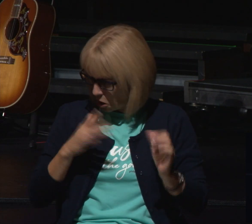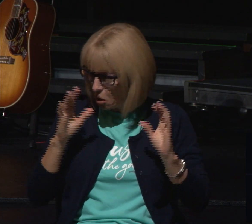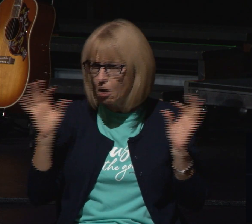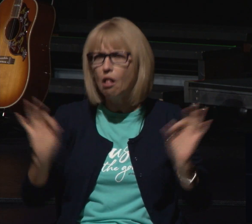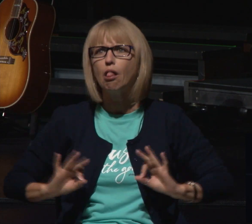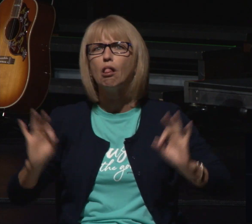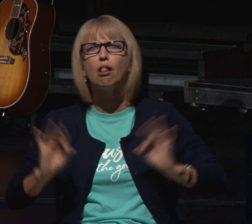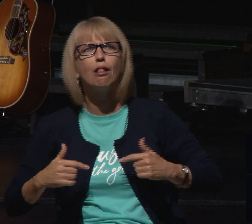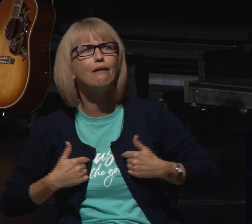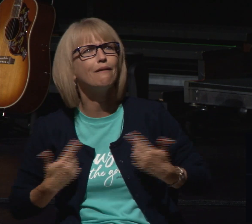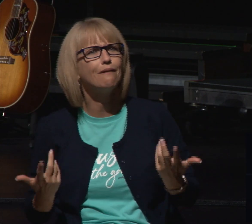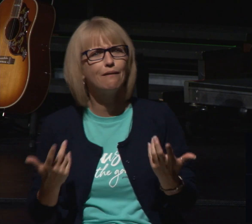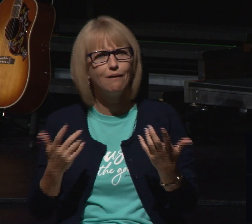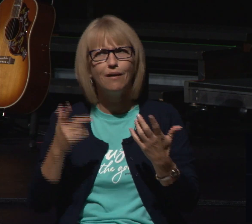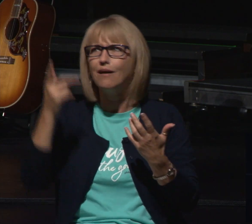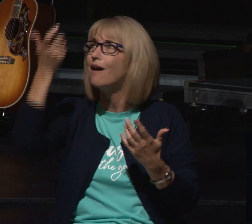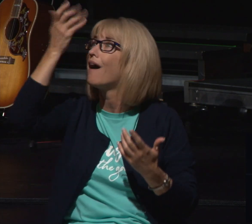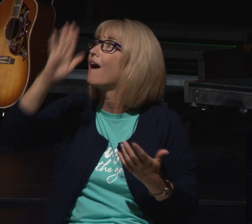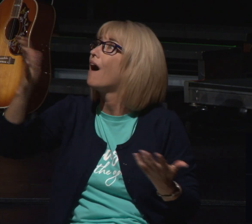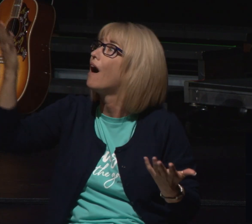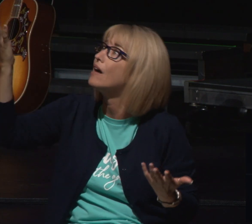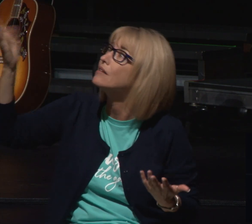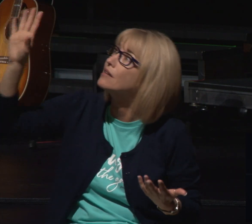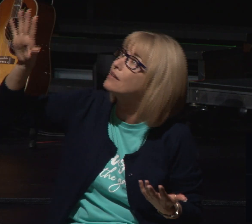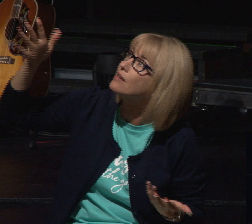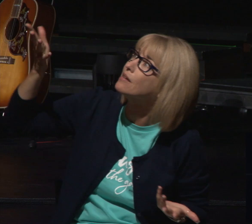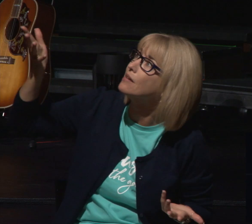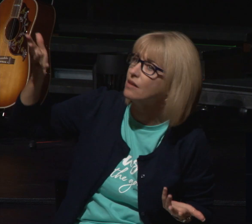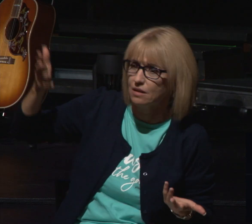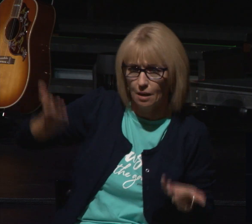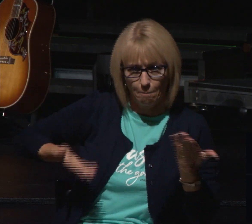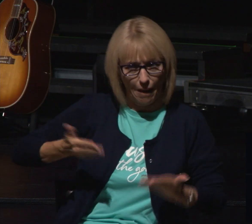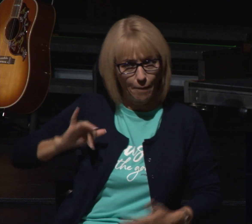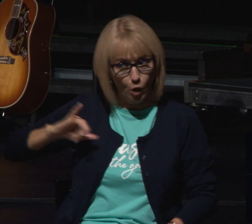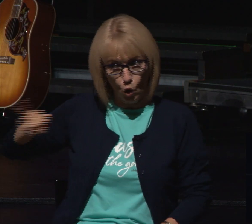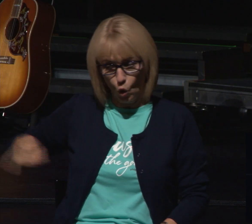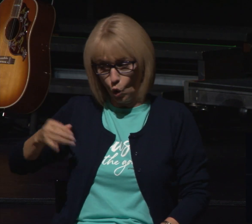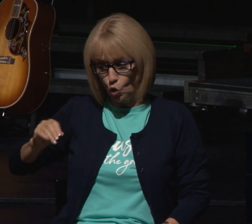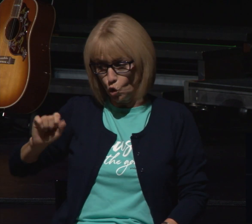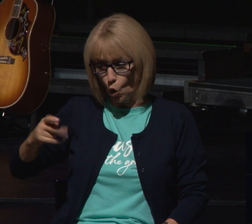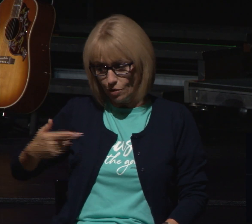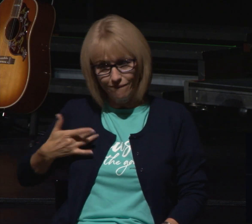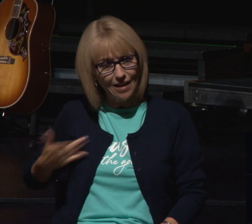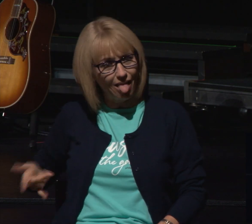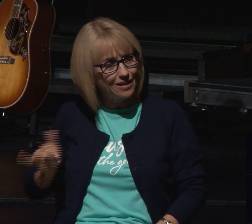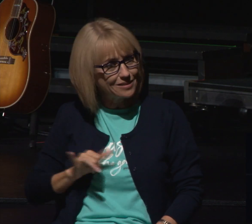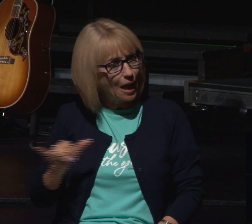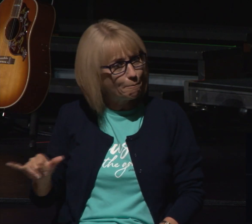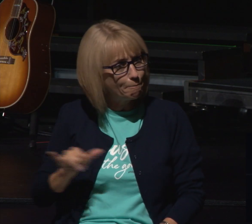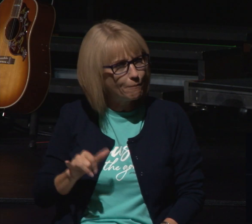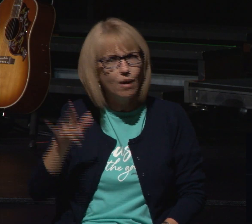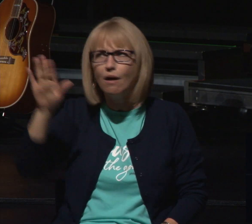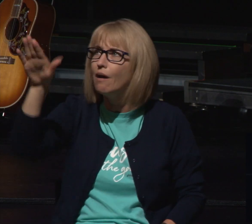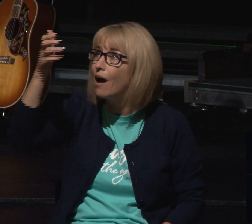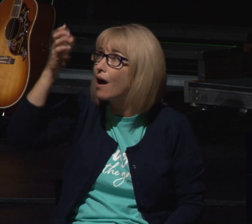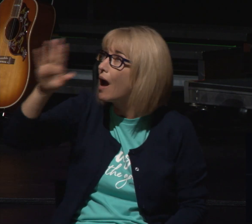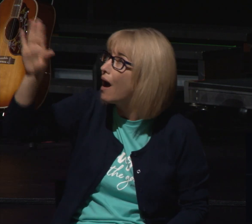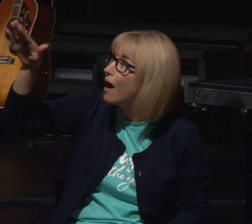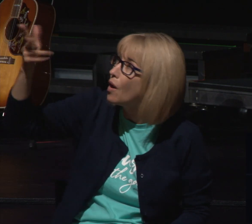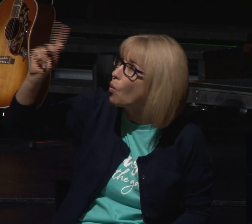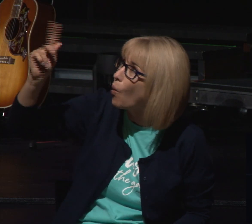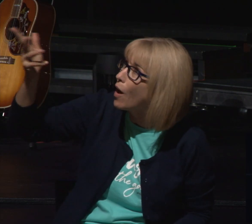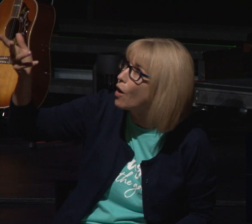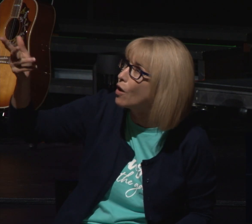god in this i wonder if joseph felt that way where are you god in this as we look over the next several weeks we're going to see that